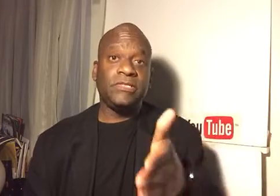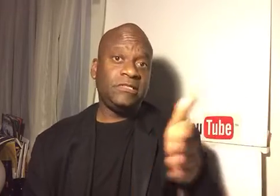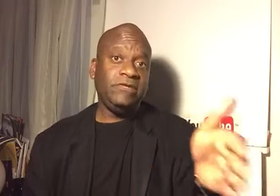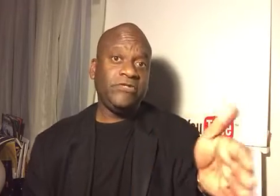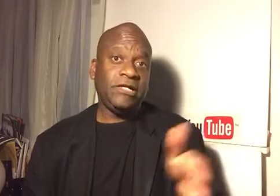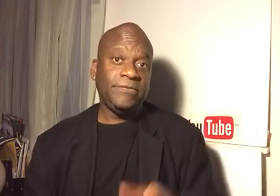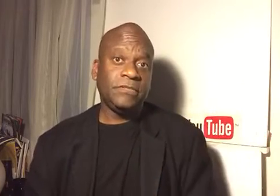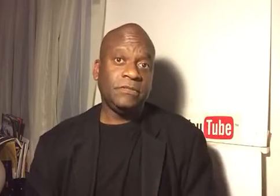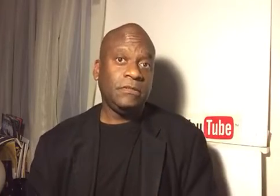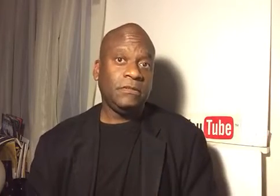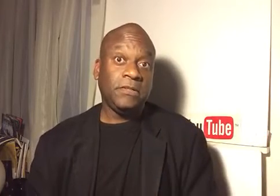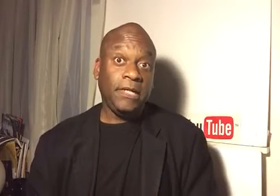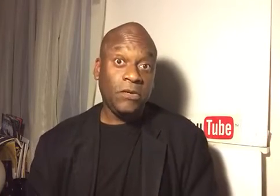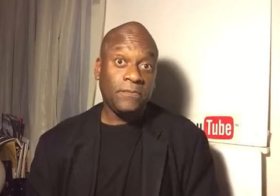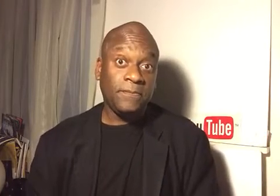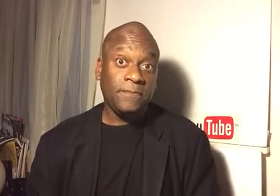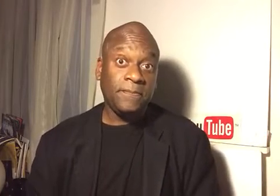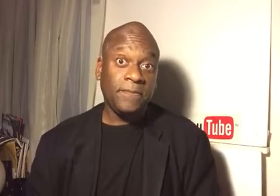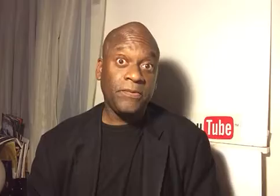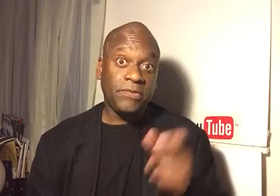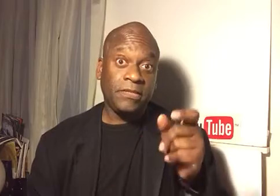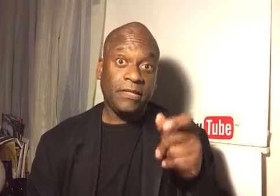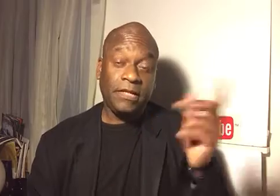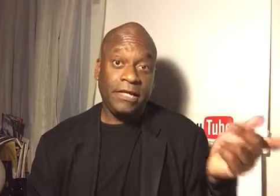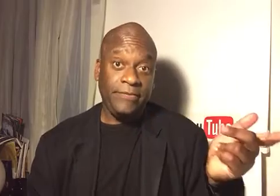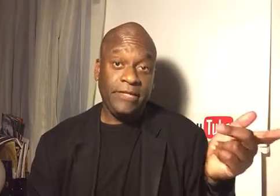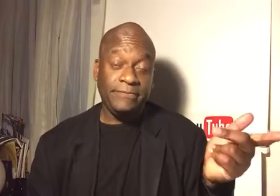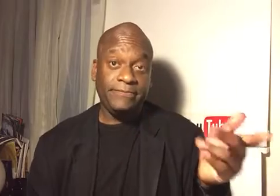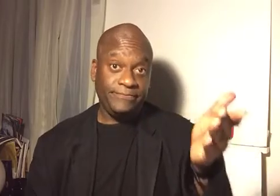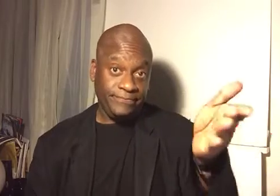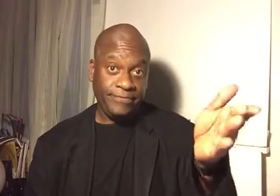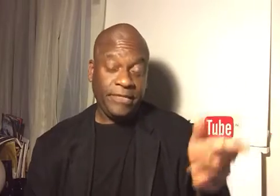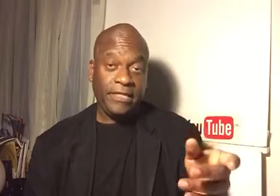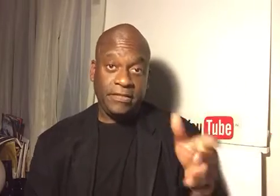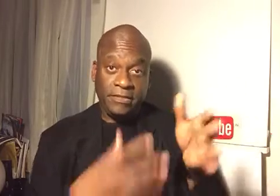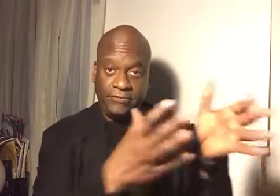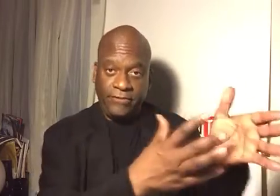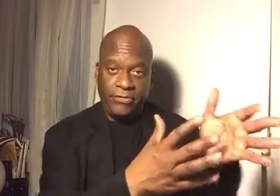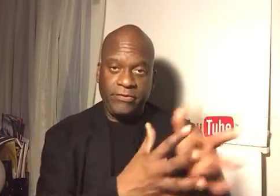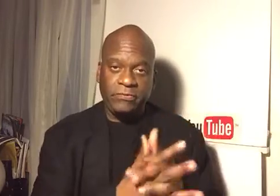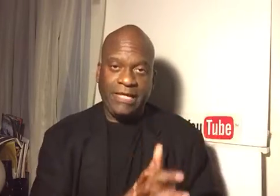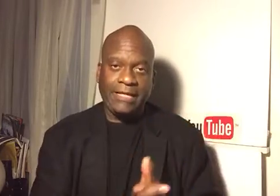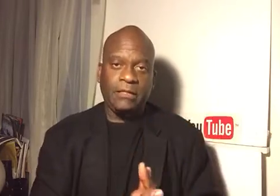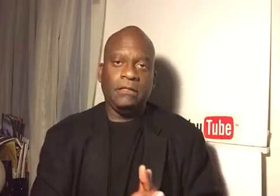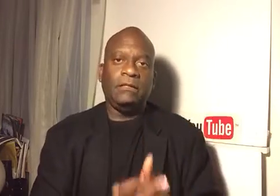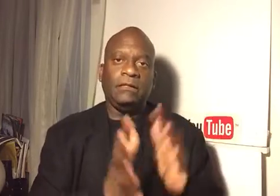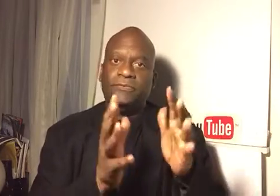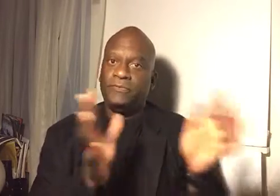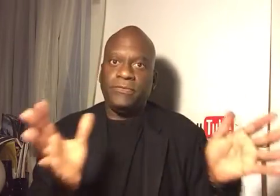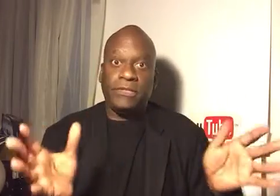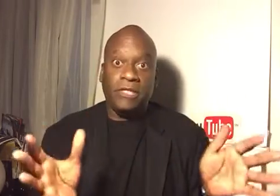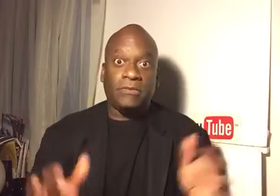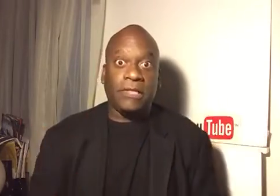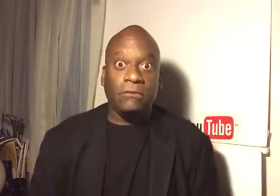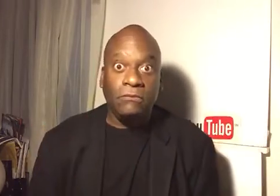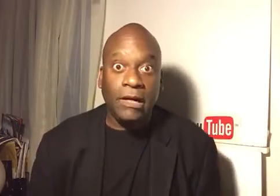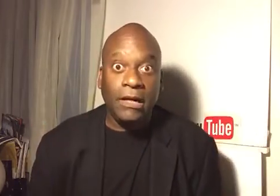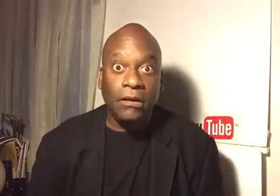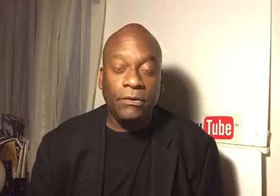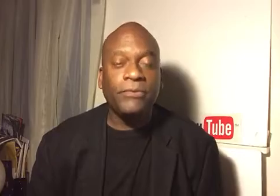said Steve Jobs. No, it was IBM and the fellow there was black. They looked like, wow, a